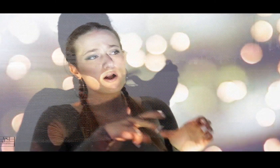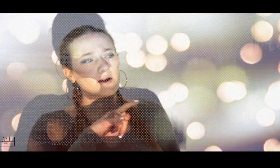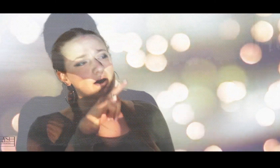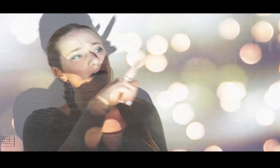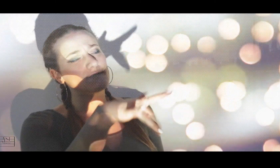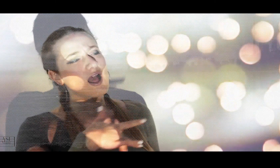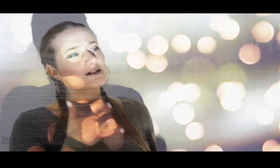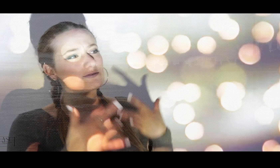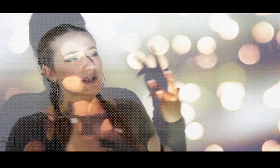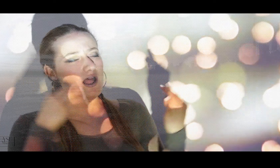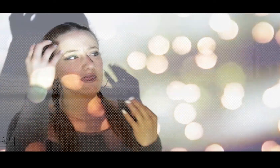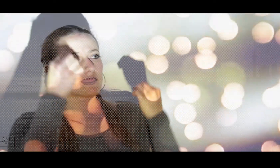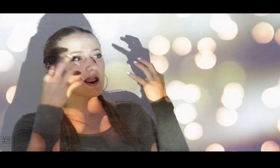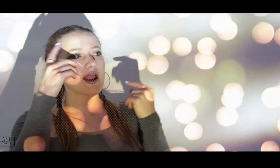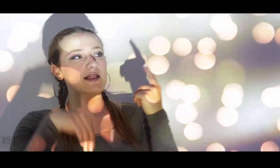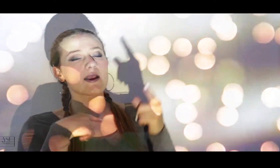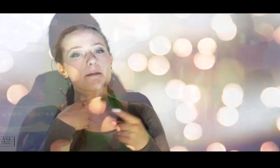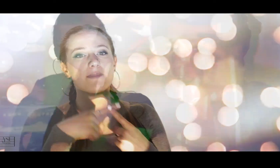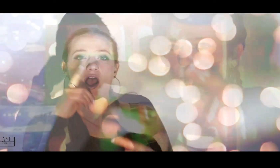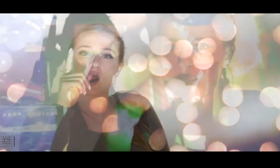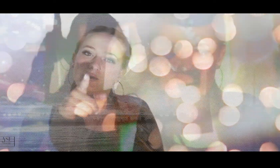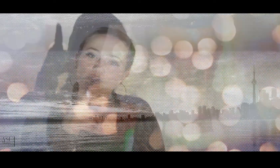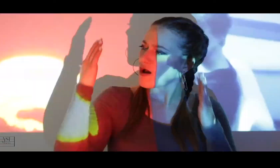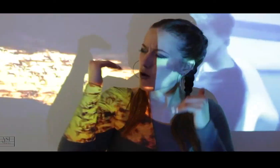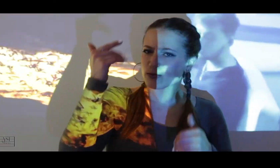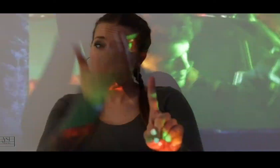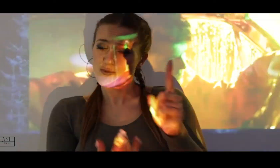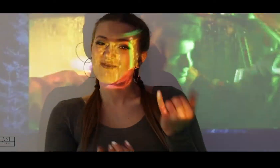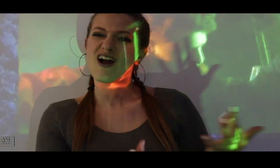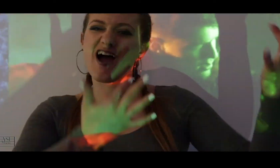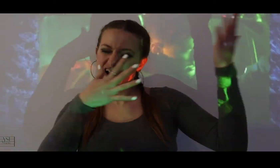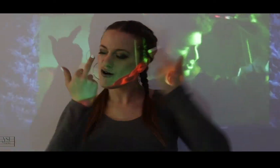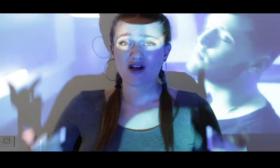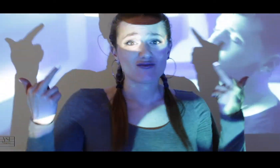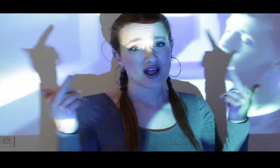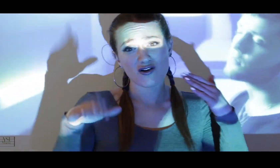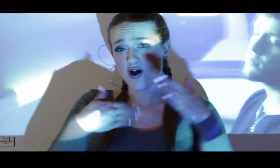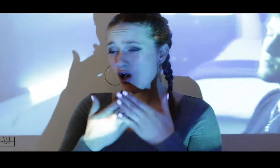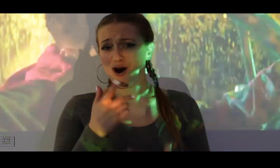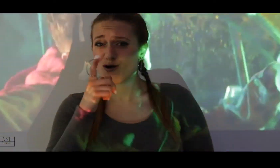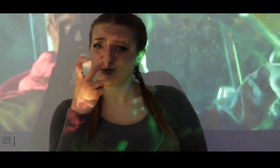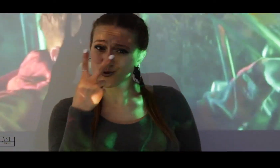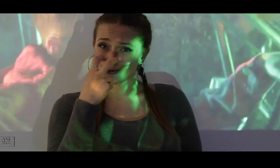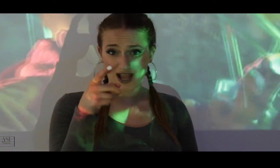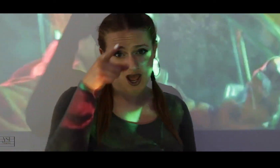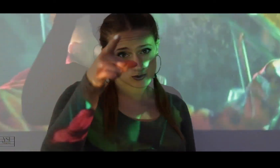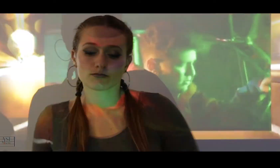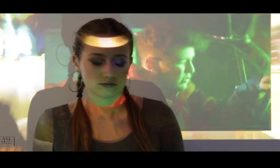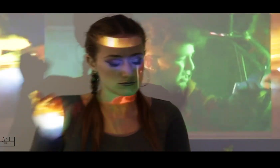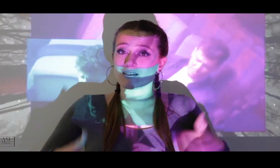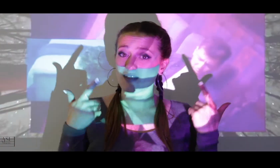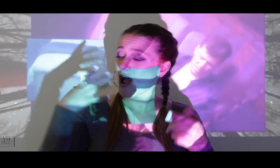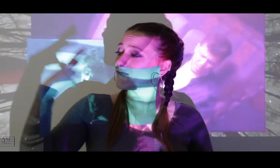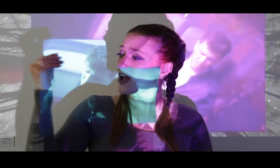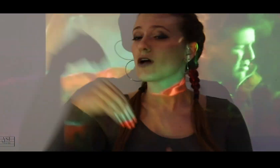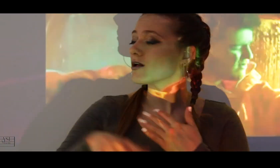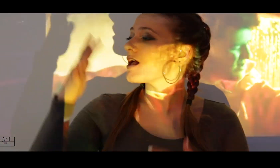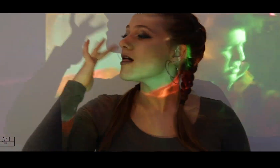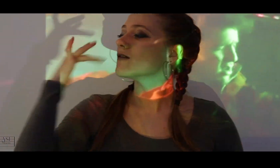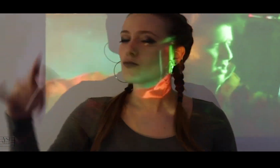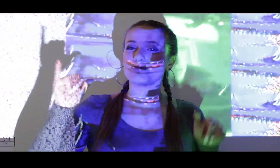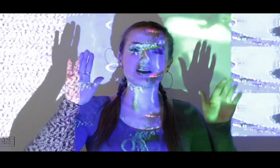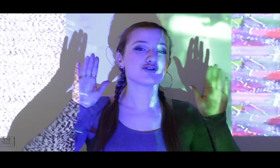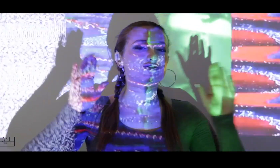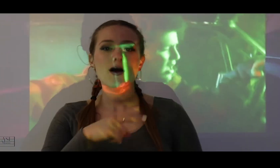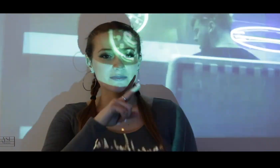Now I'm on a flight and my fears thinking about you Hope you know you far, fuck anyone who doubts you Life out in